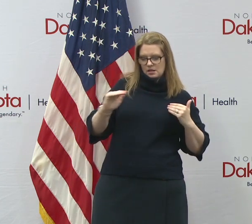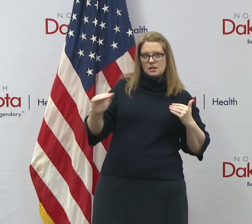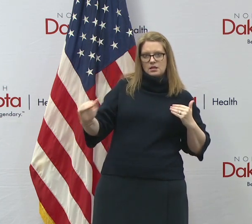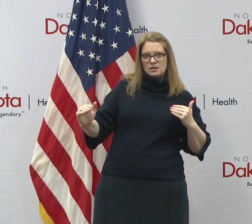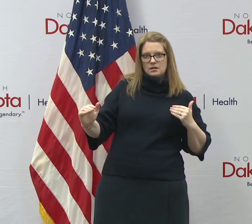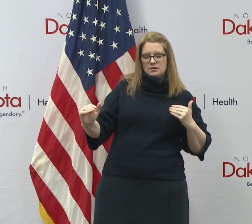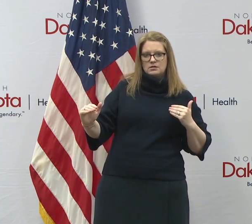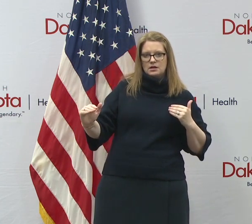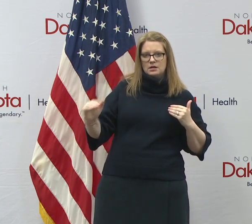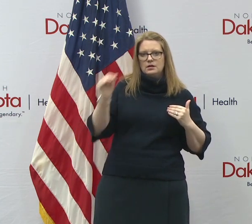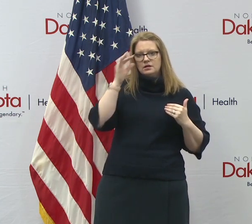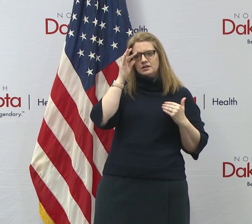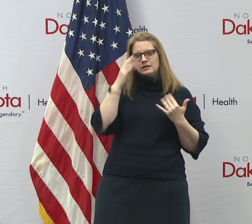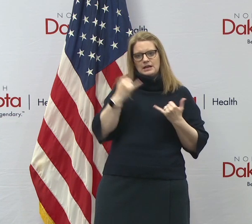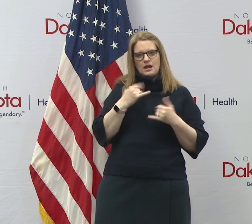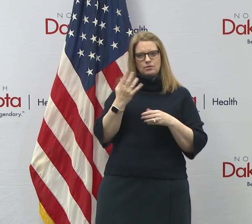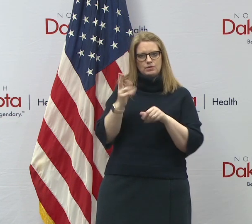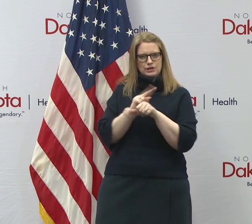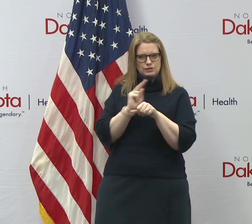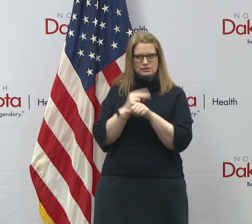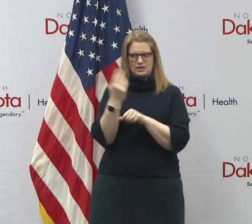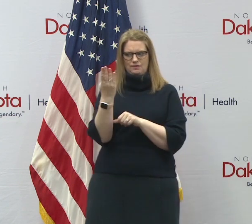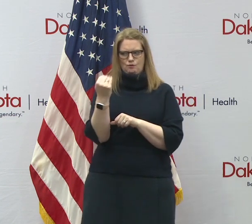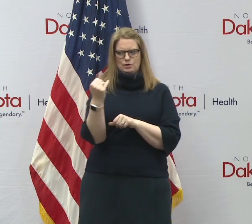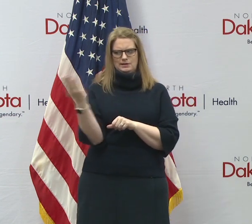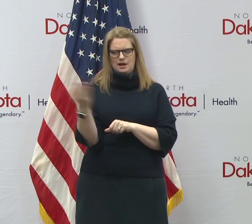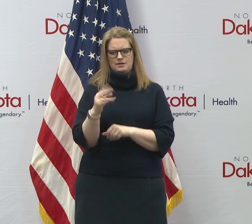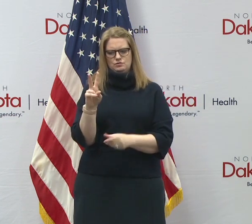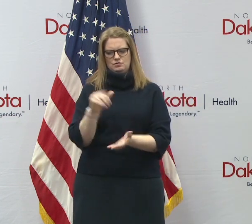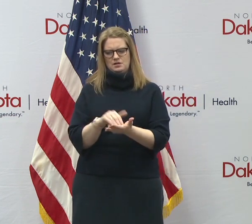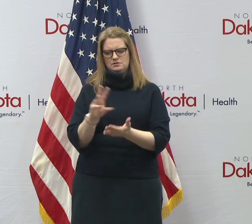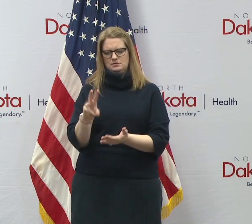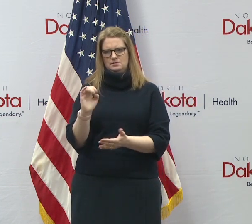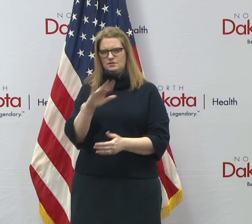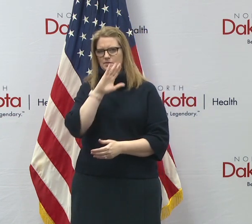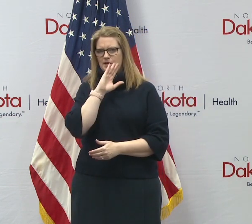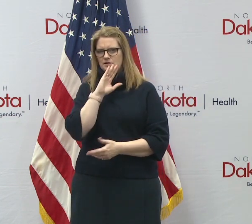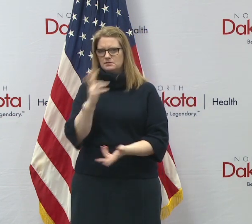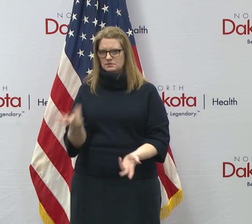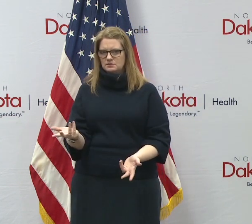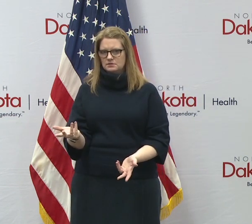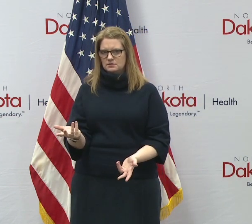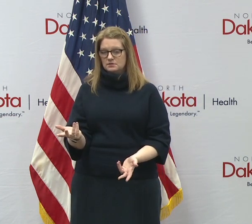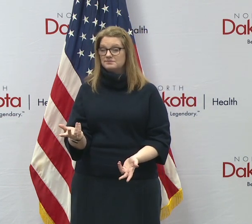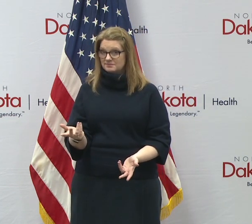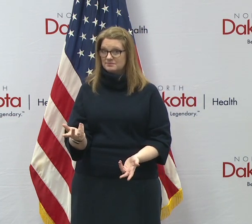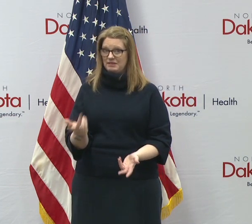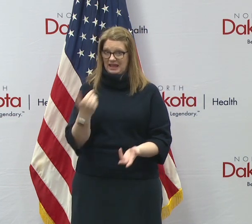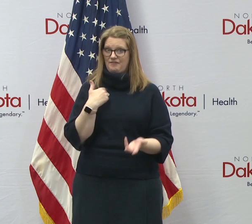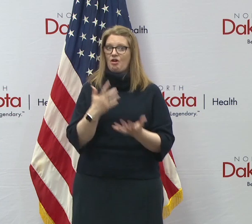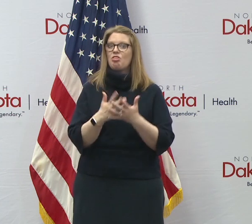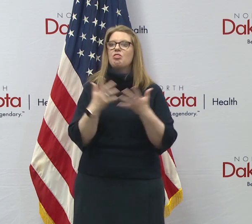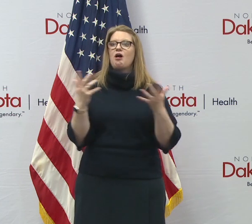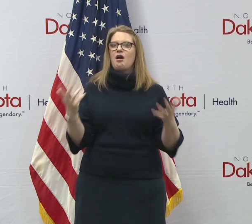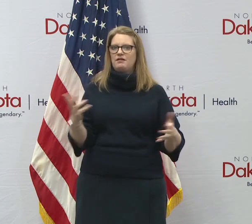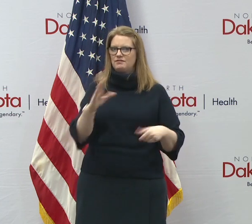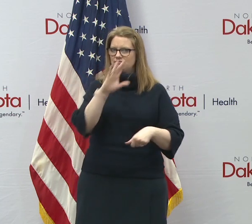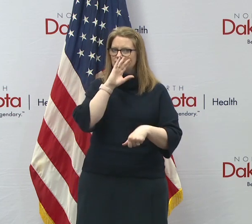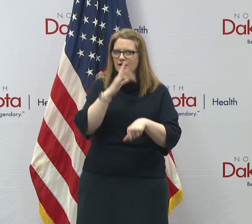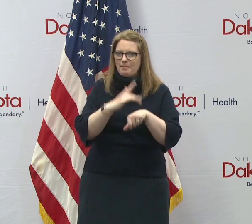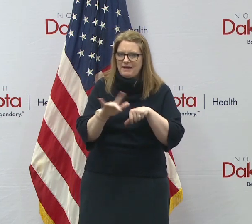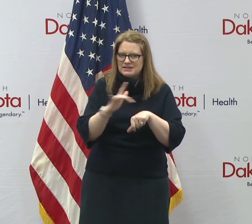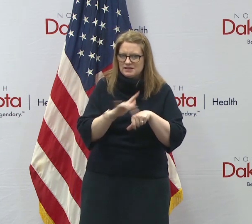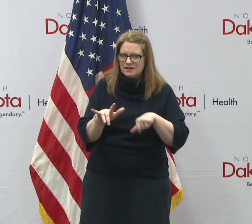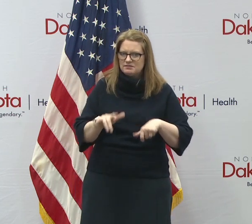point where we're using 14 beds out of thousands of beds in North Dakota, uh, we've got a lot of capacity. And, and again,